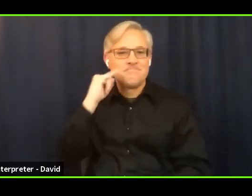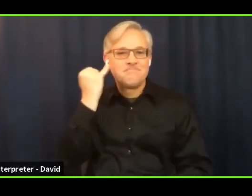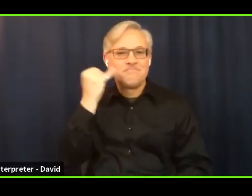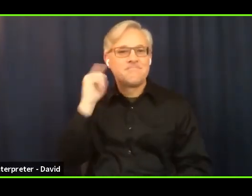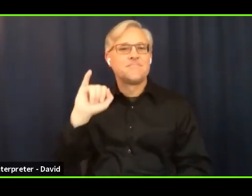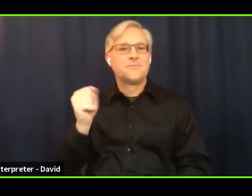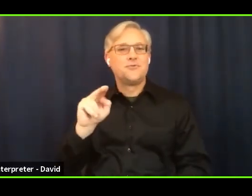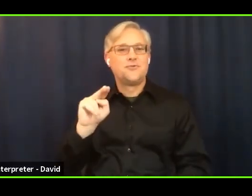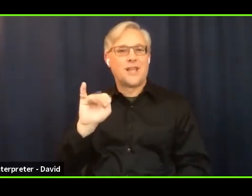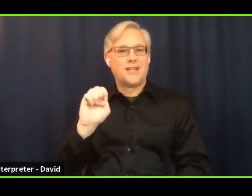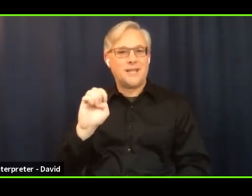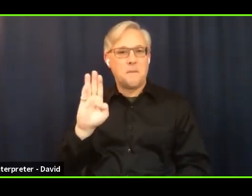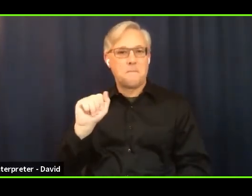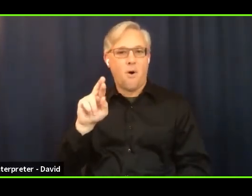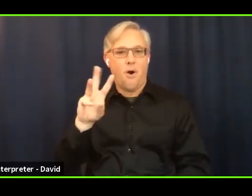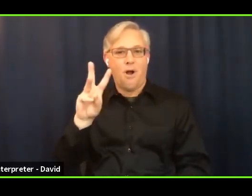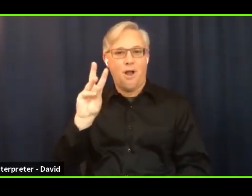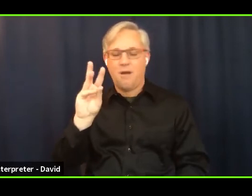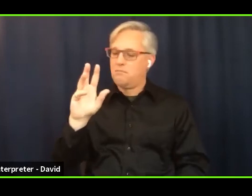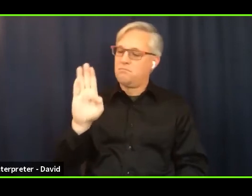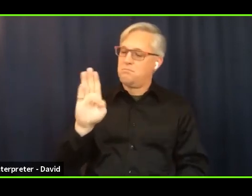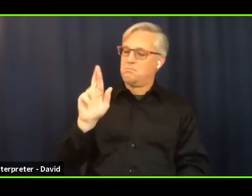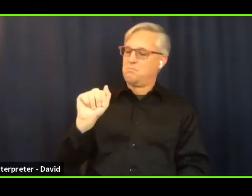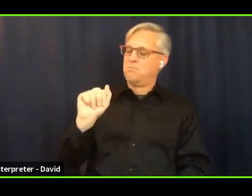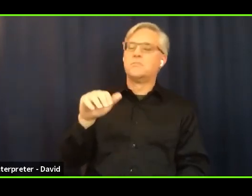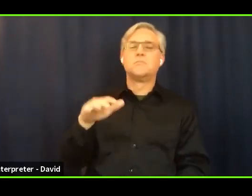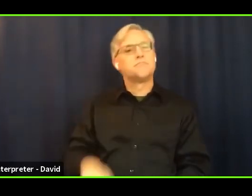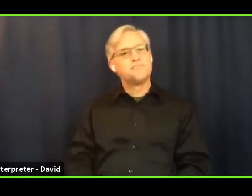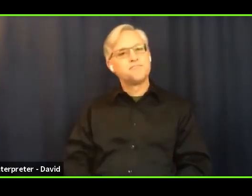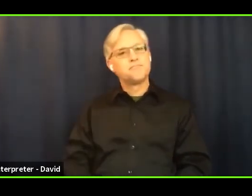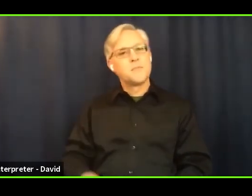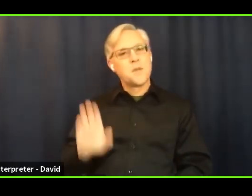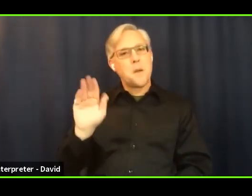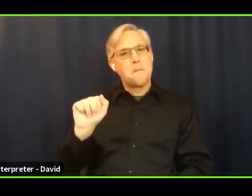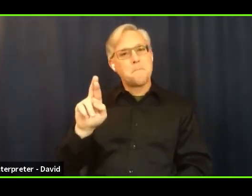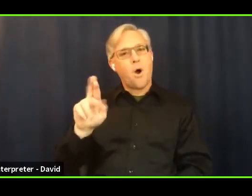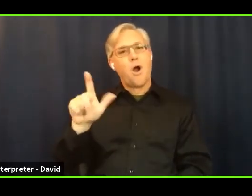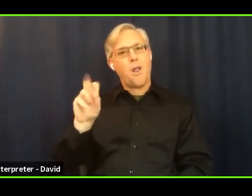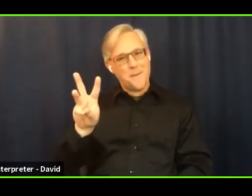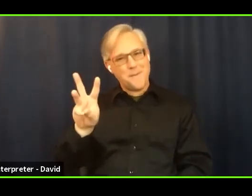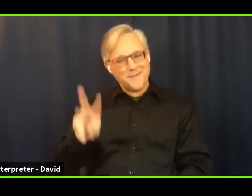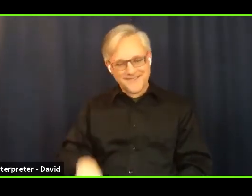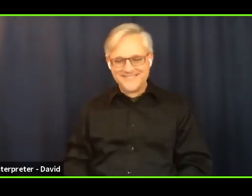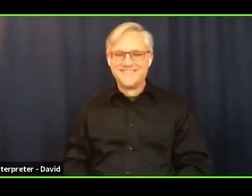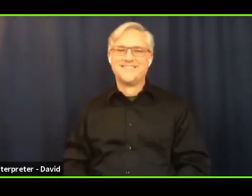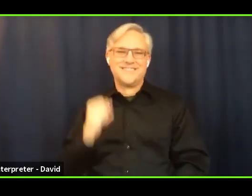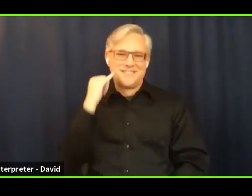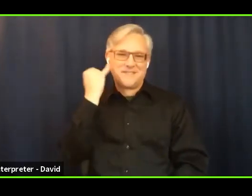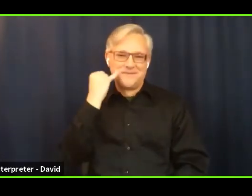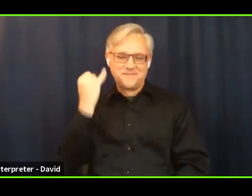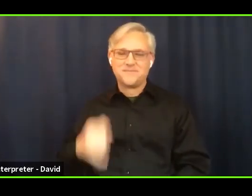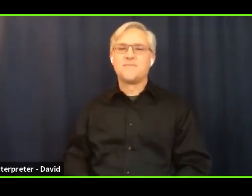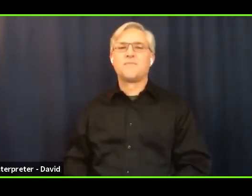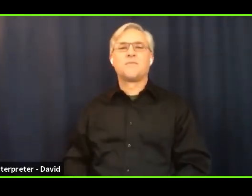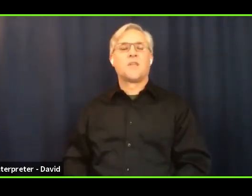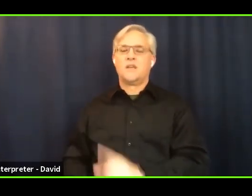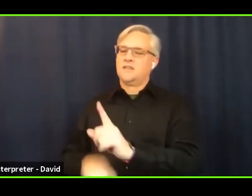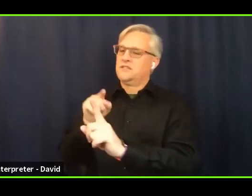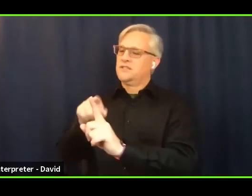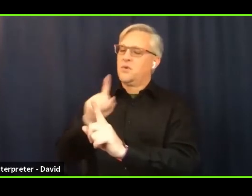Janie has gone above and beyond in terms of working with us, working with